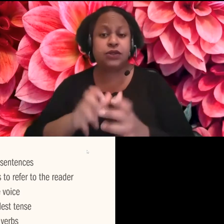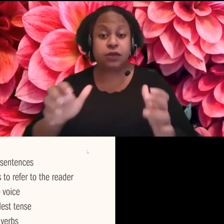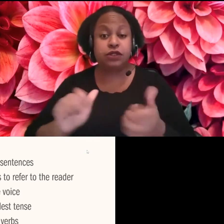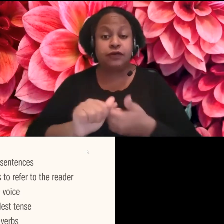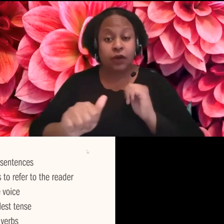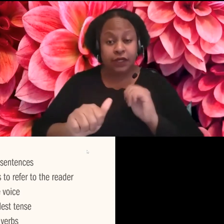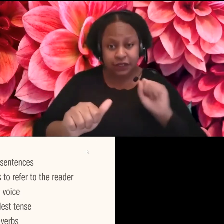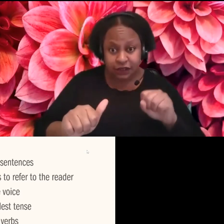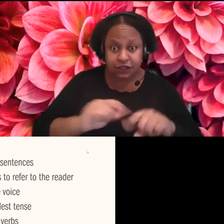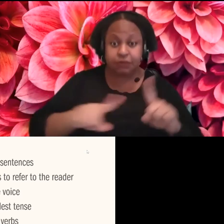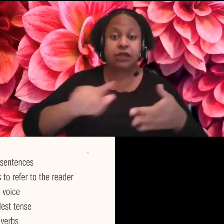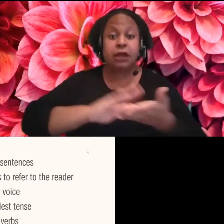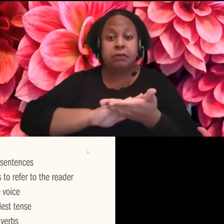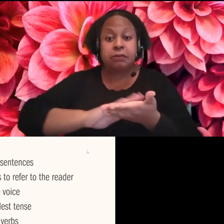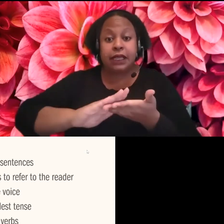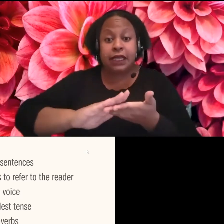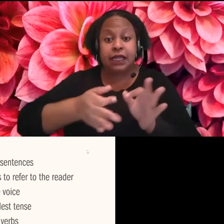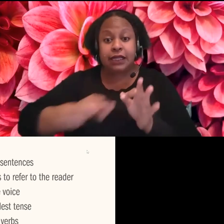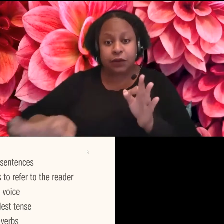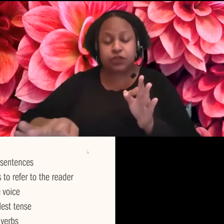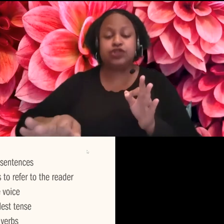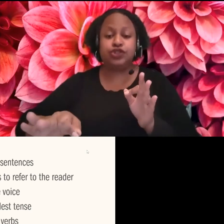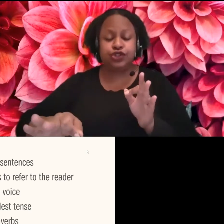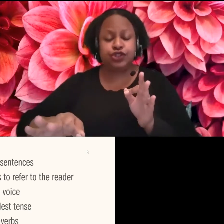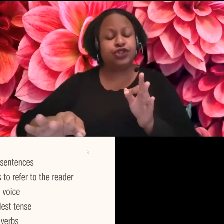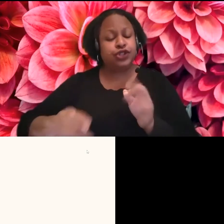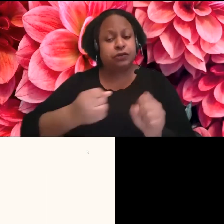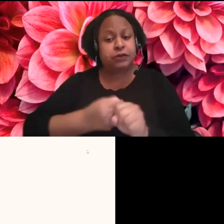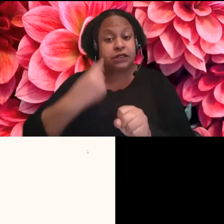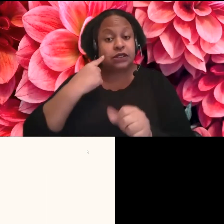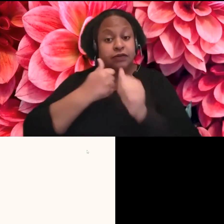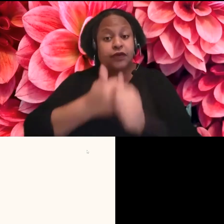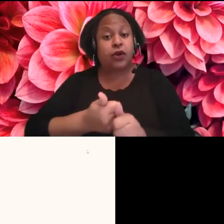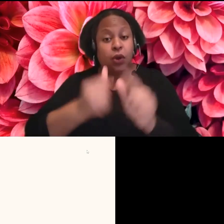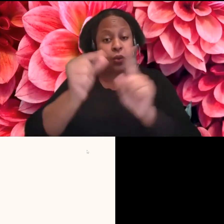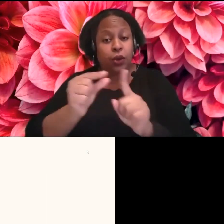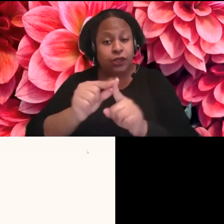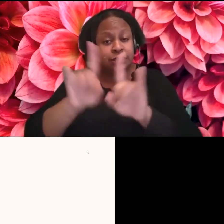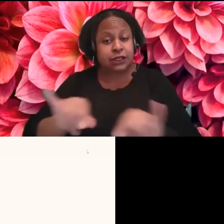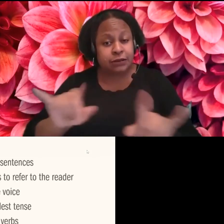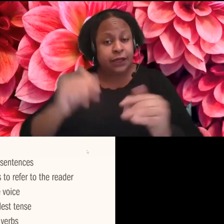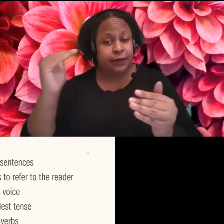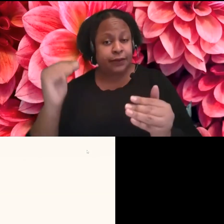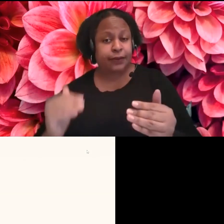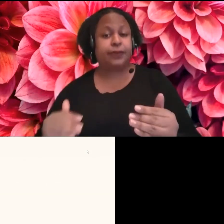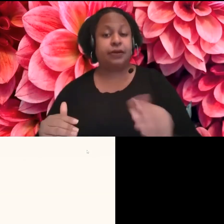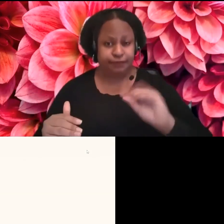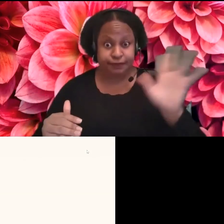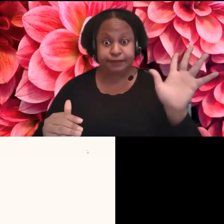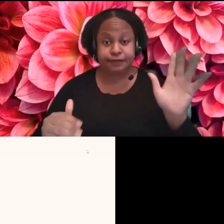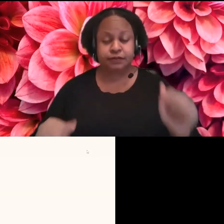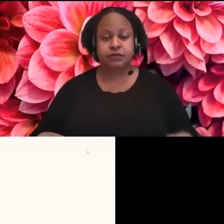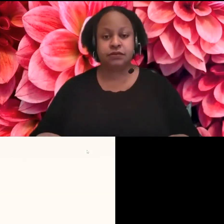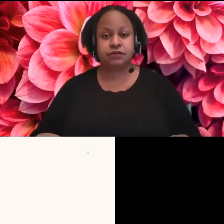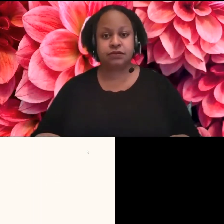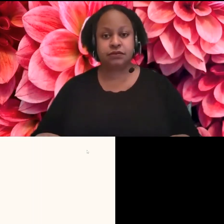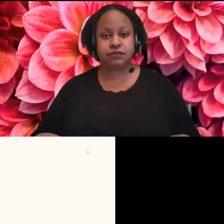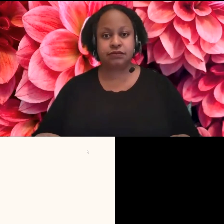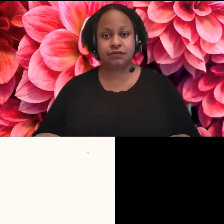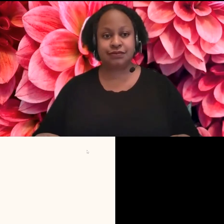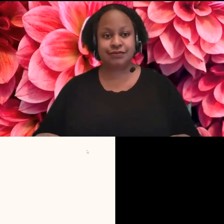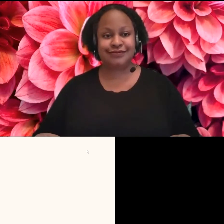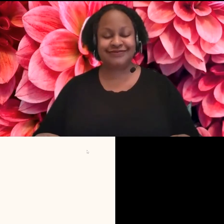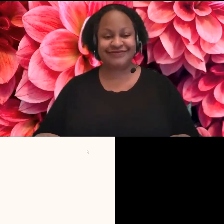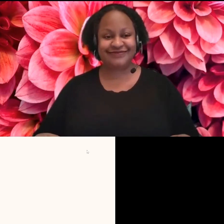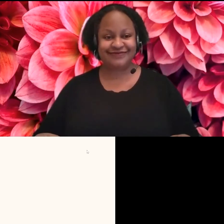it is good to keep your terms consistent. Um, so, oh, so we're